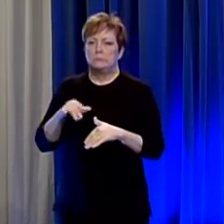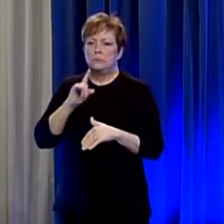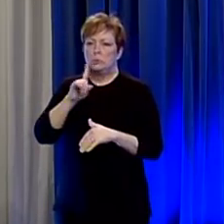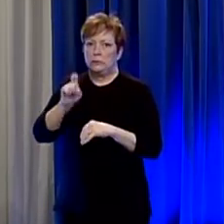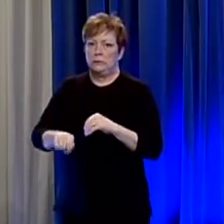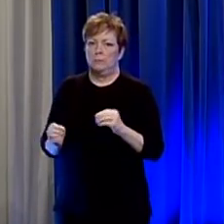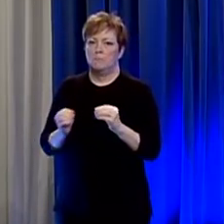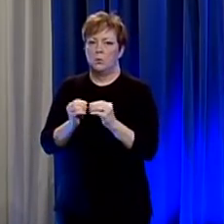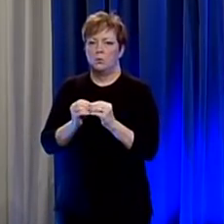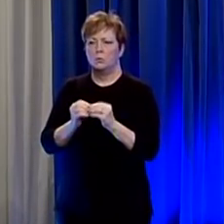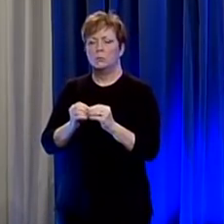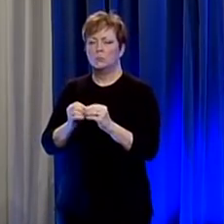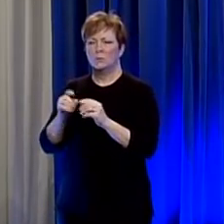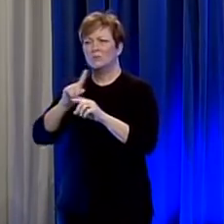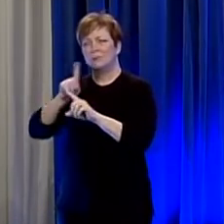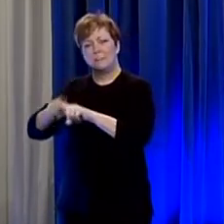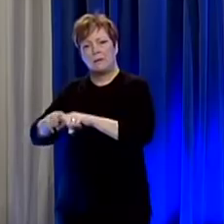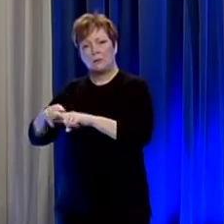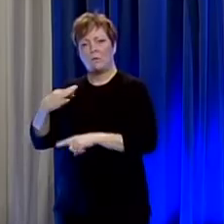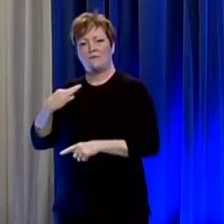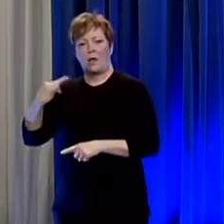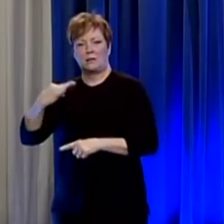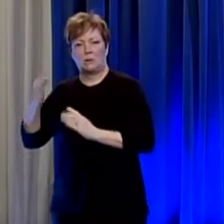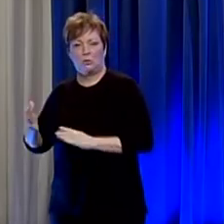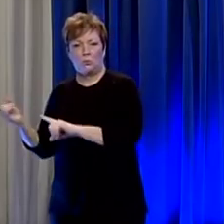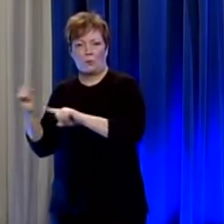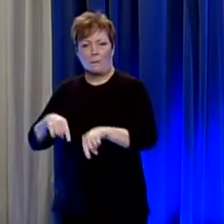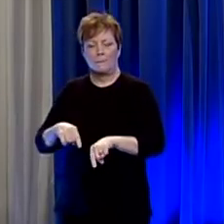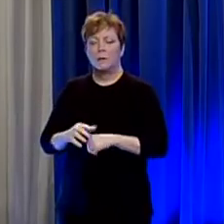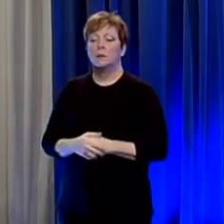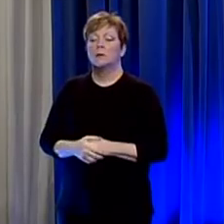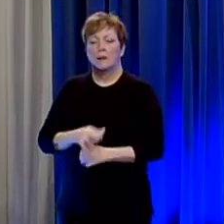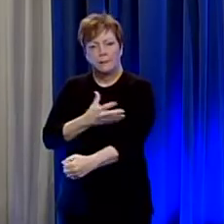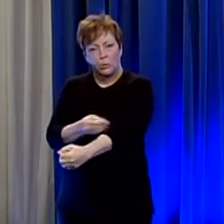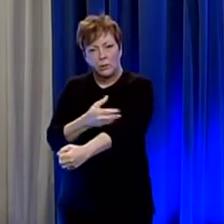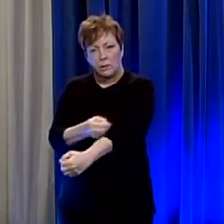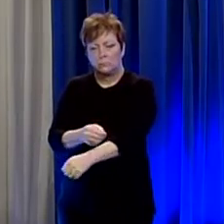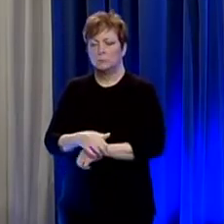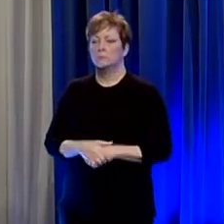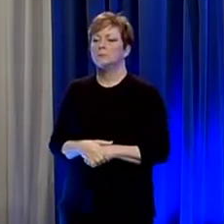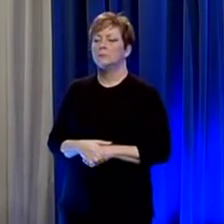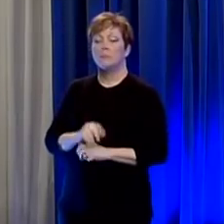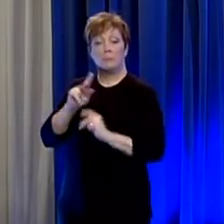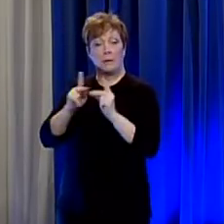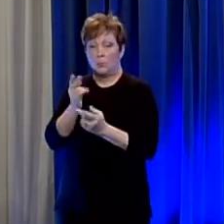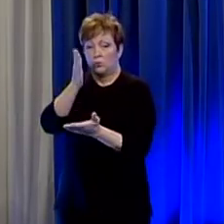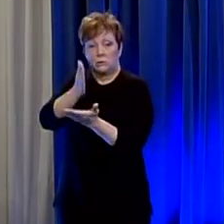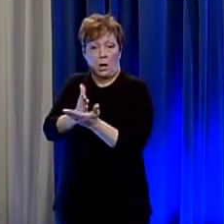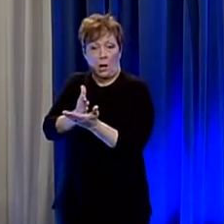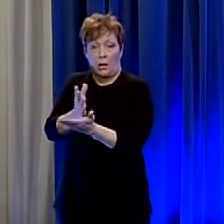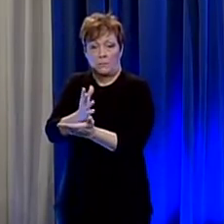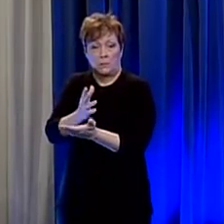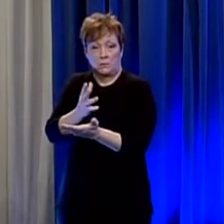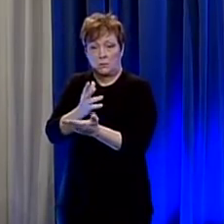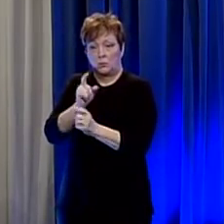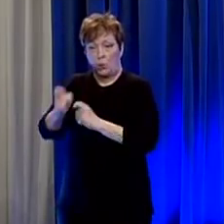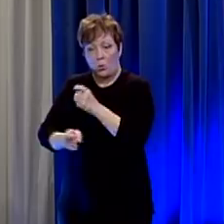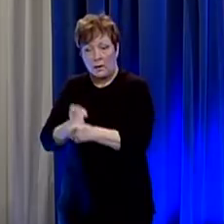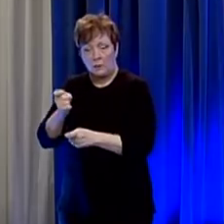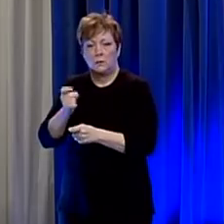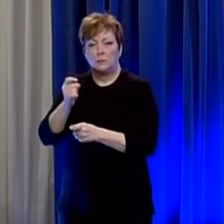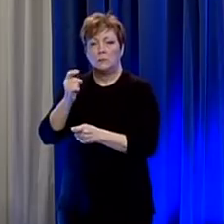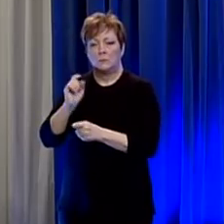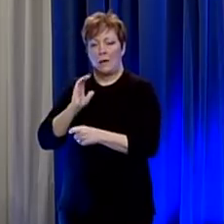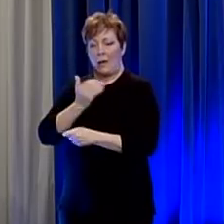in many cases and blood is a perishable product and when people stop donating for any length of time the supply dries up really